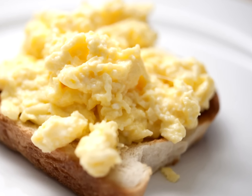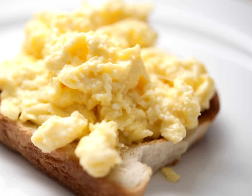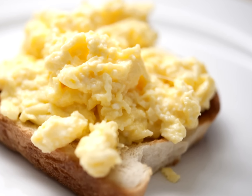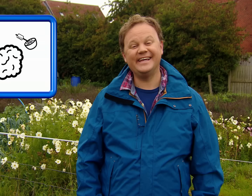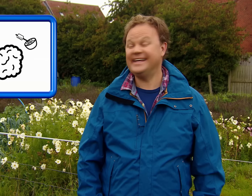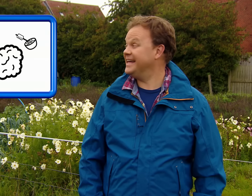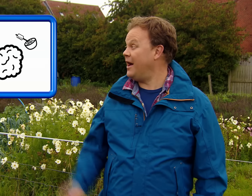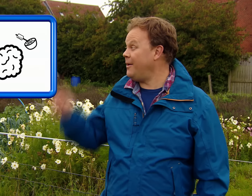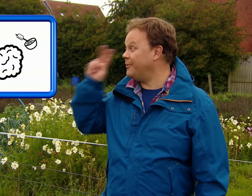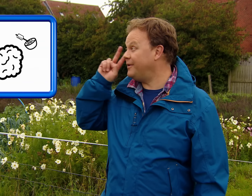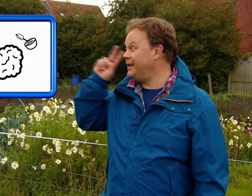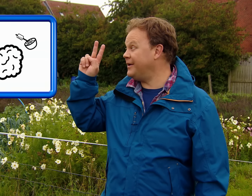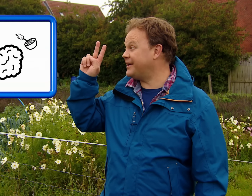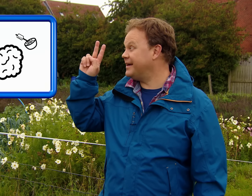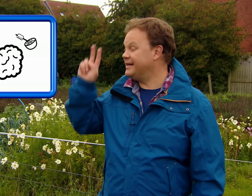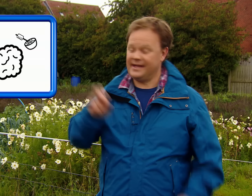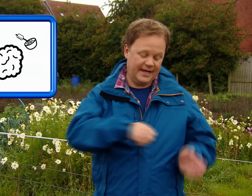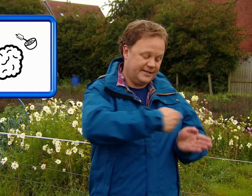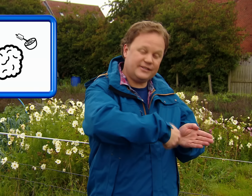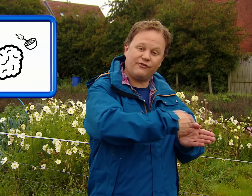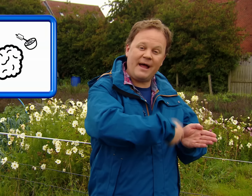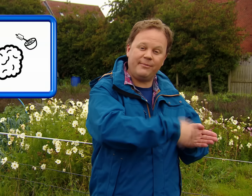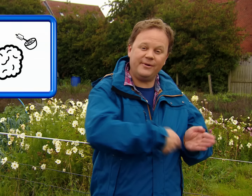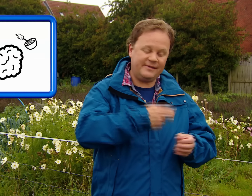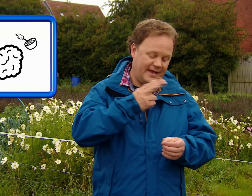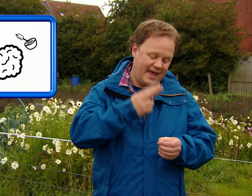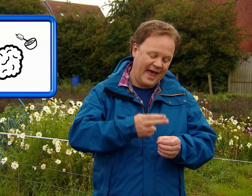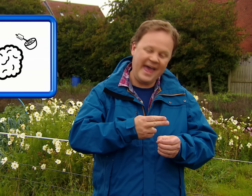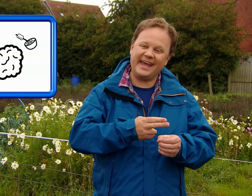Oh look! Scrambled egg!